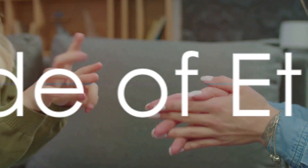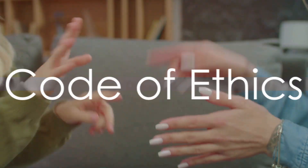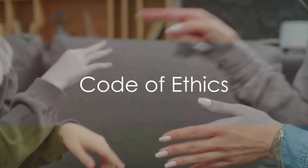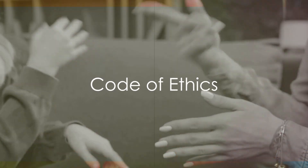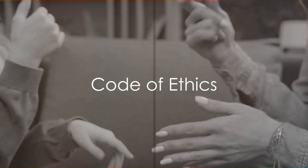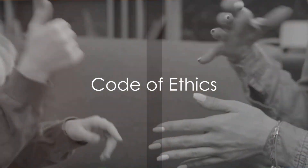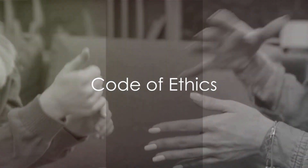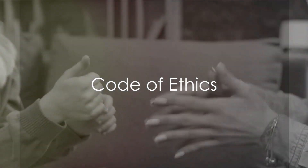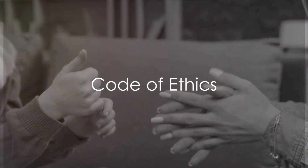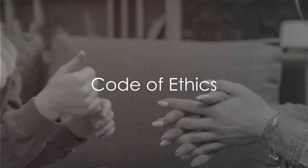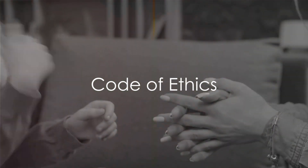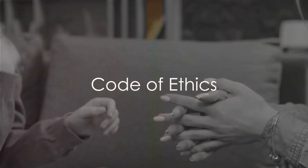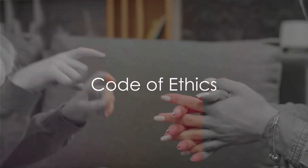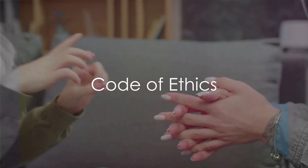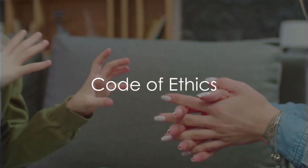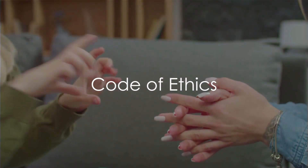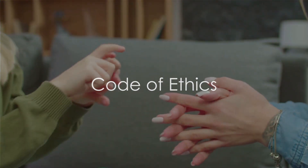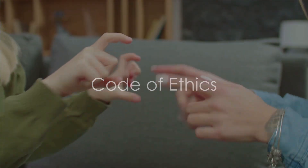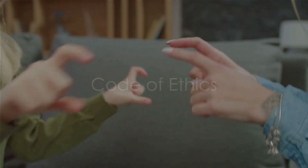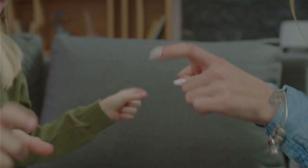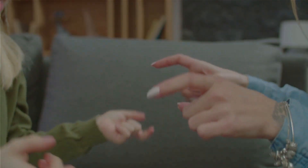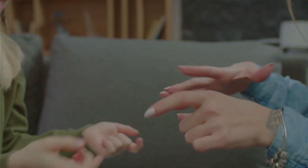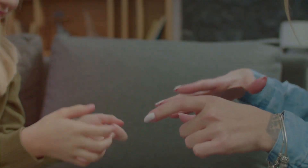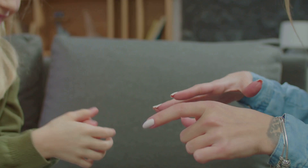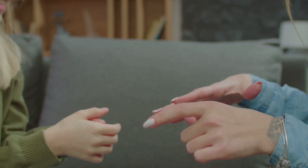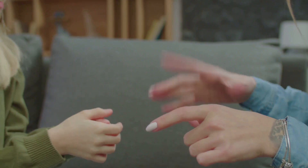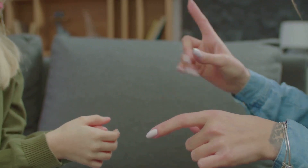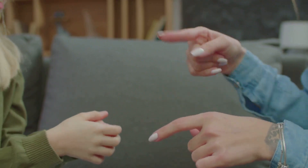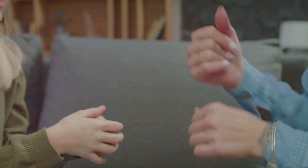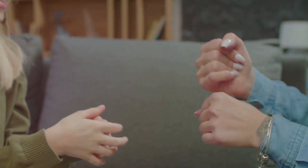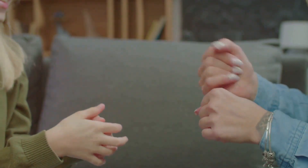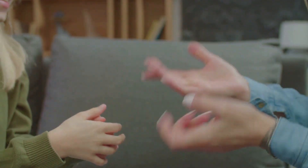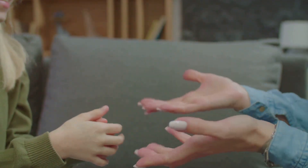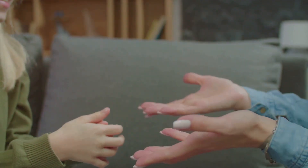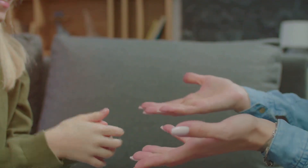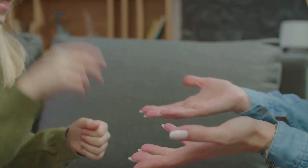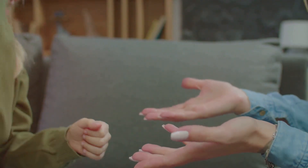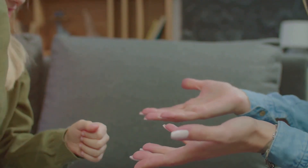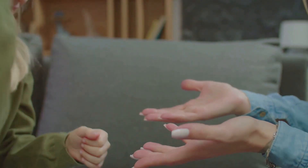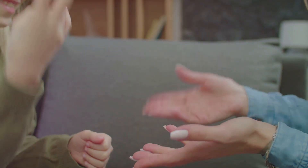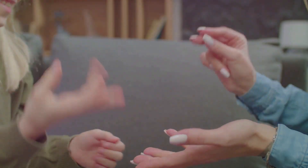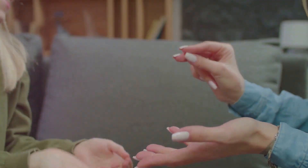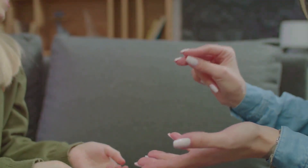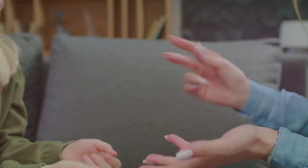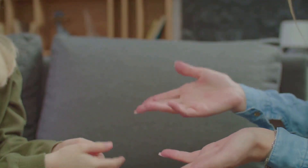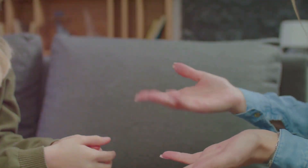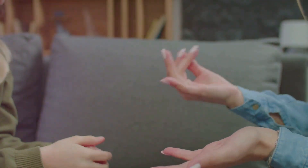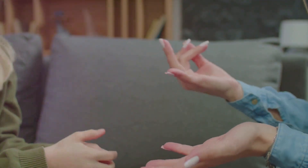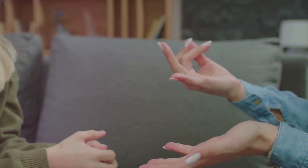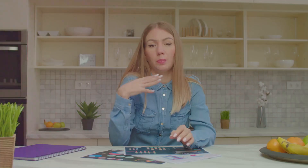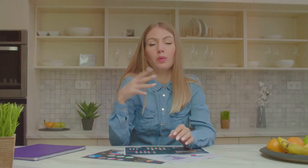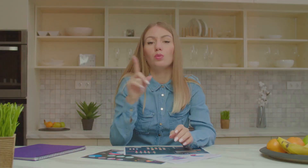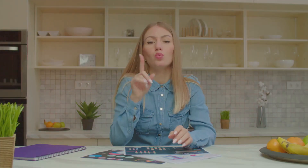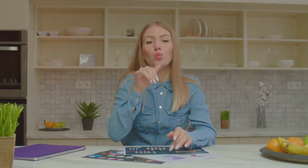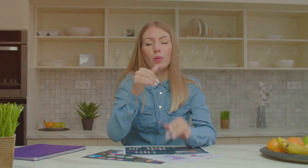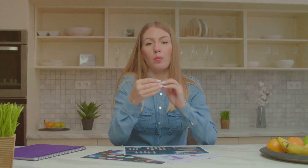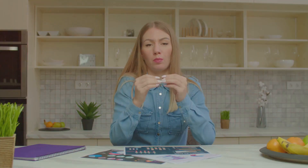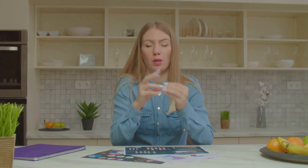interpreters are bound by a strict code of ethics? This creed includes a strong emphasis on confidentiality. As